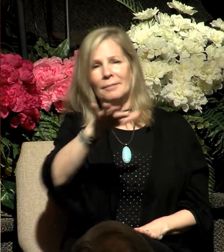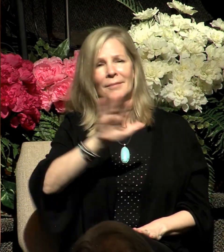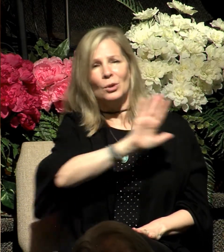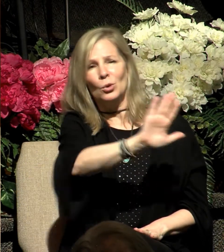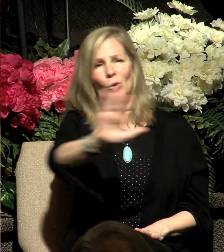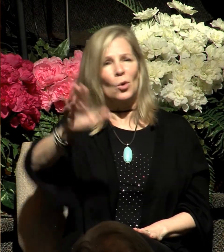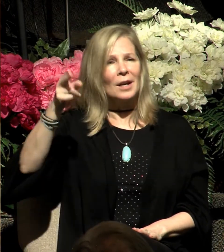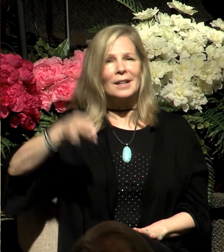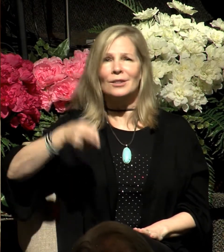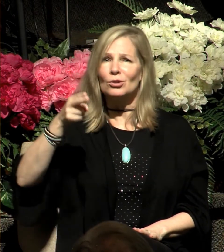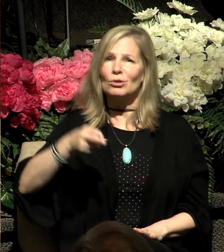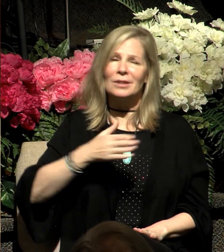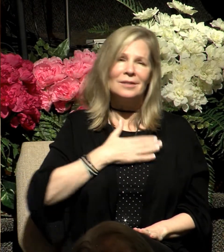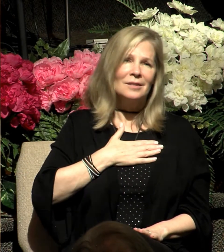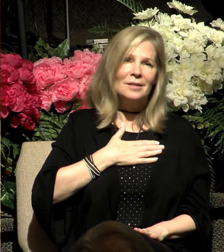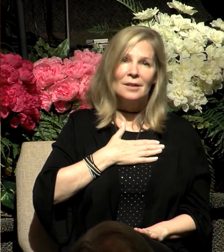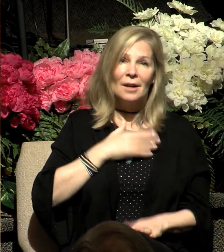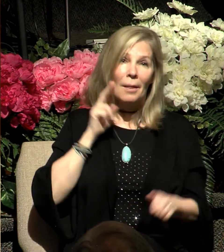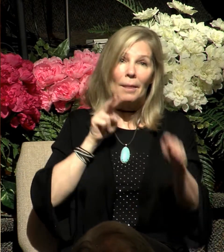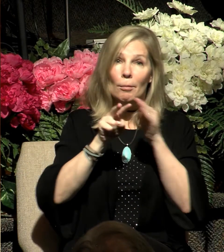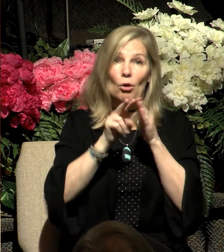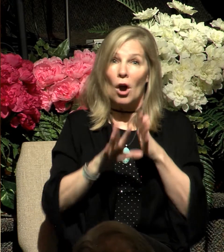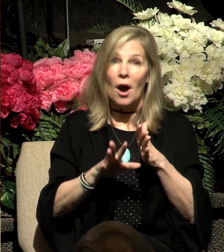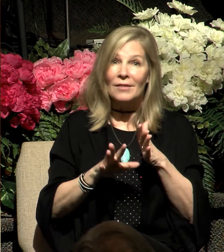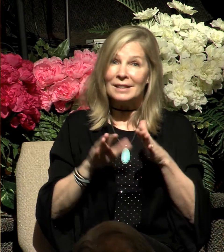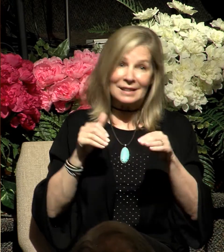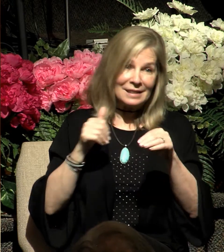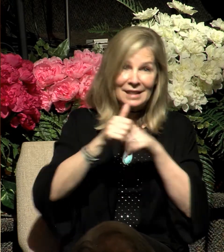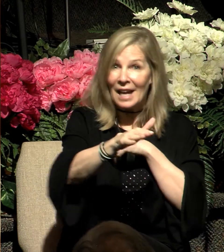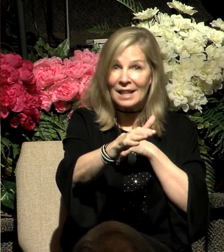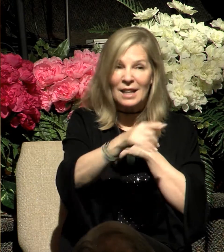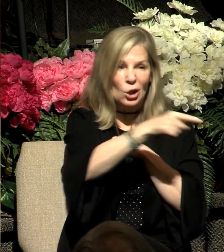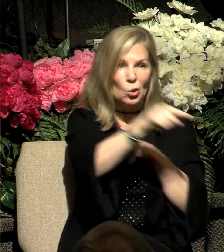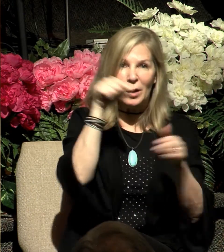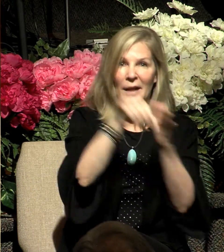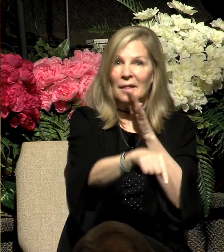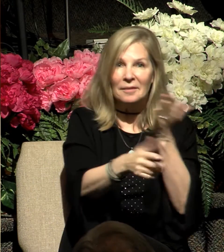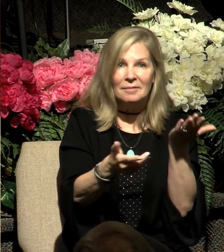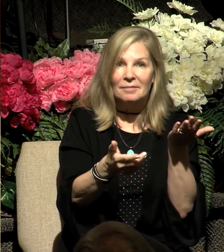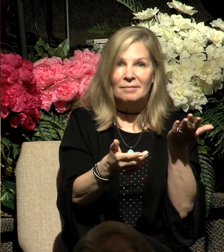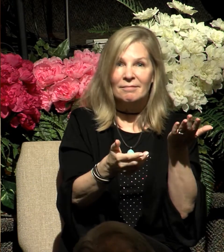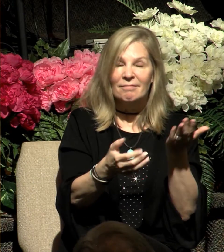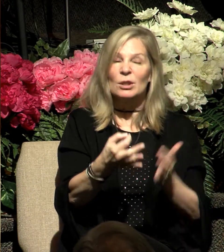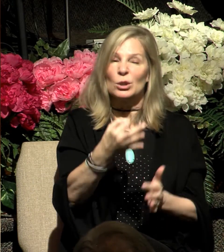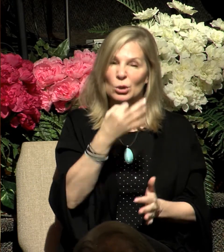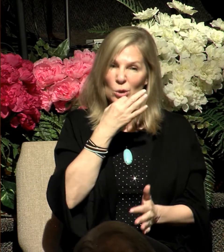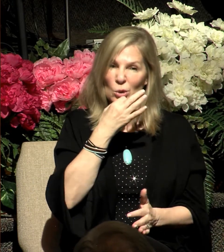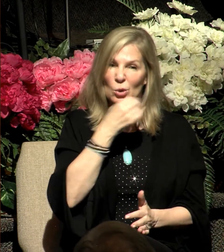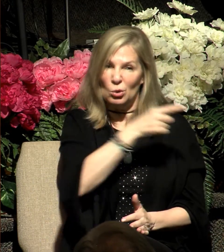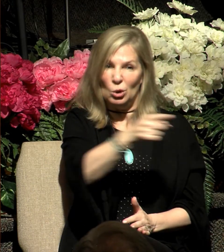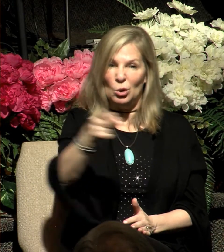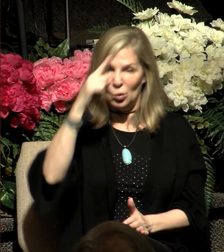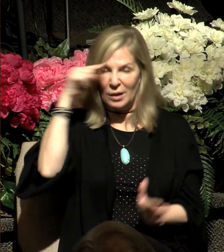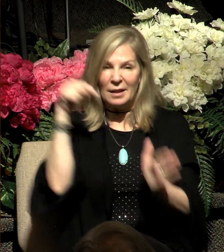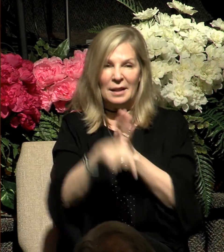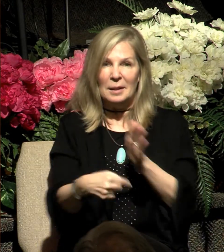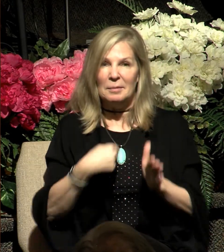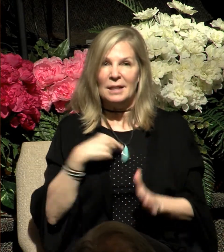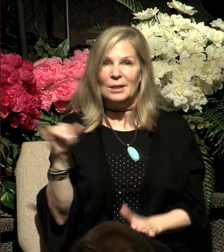history is one of killing the prophets sent to her. And she would soon reject him as the Messiah,